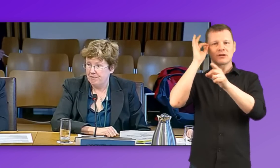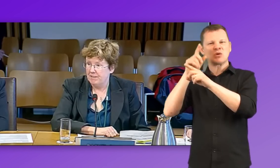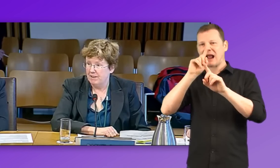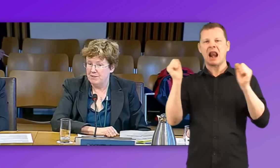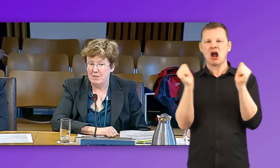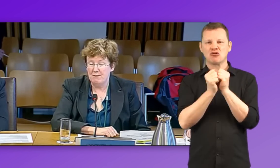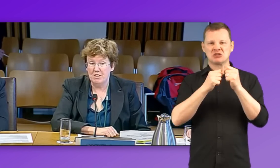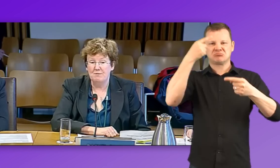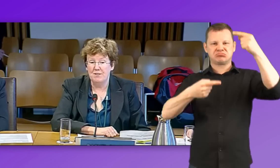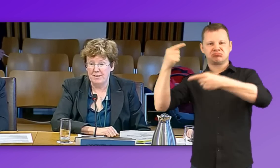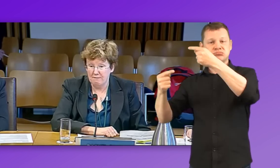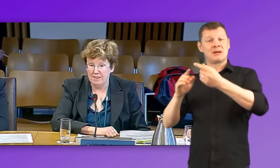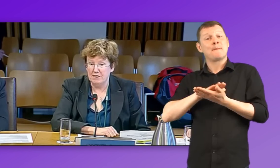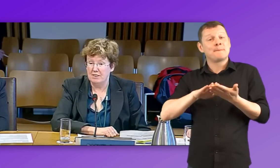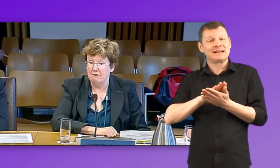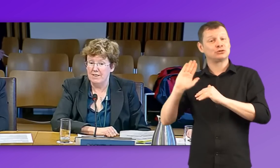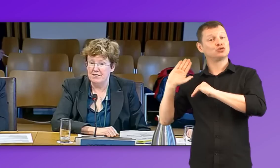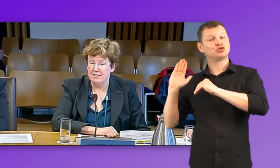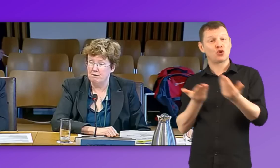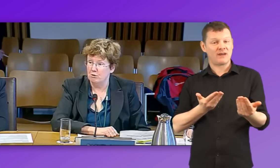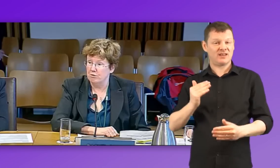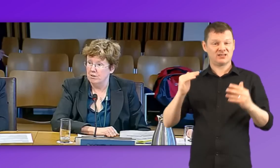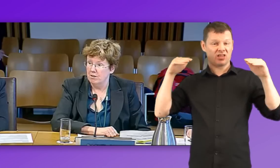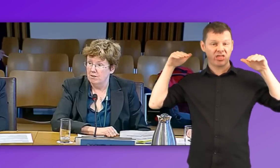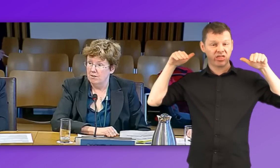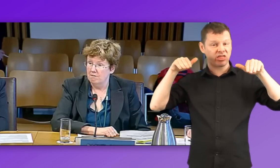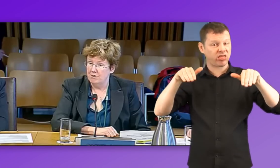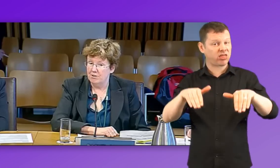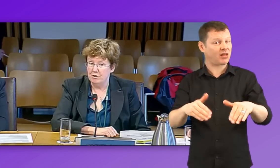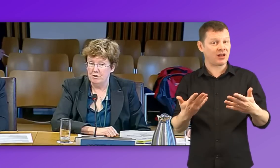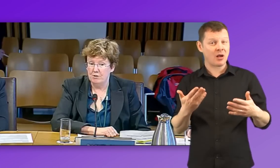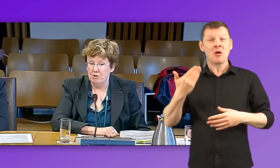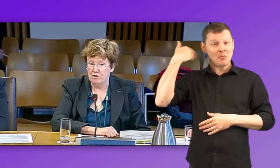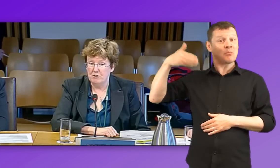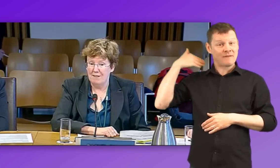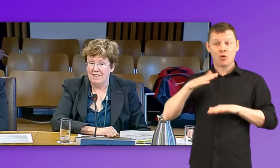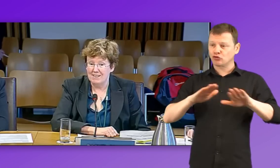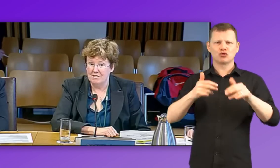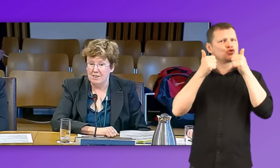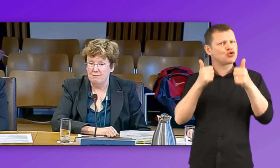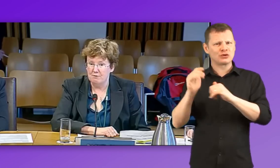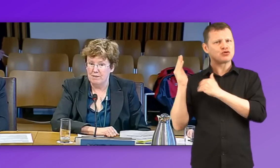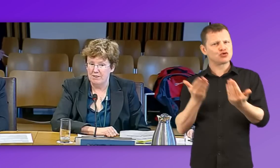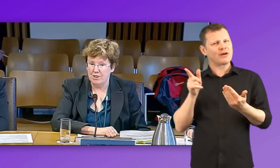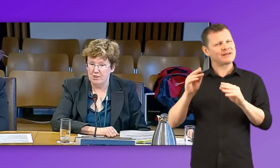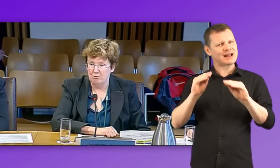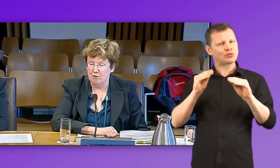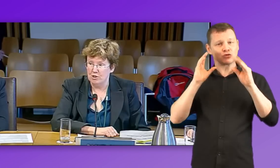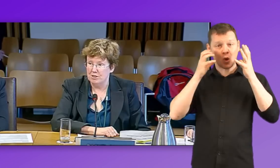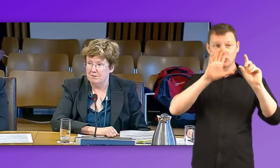And the service has definitely deteriorated as a result. The children used to have excellent service from that educational audiologist